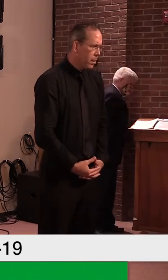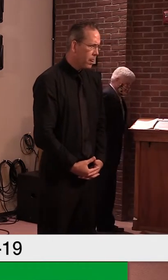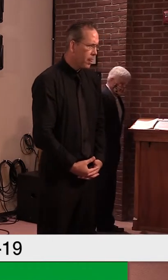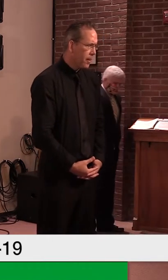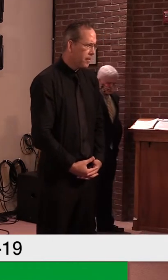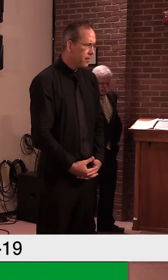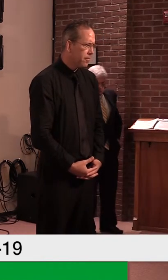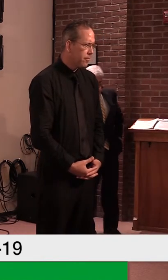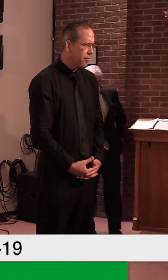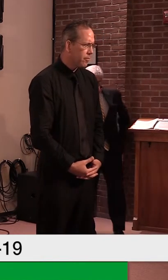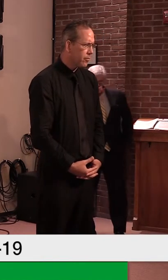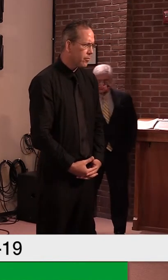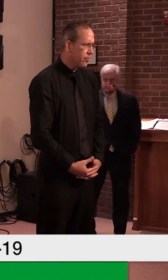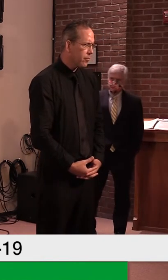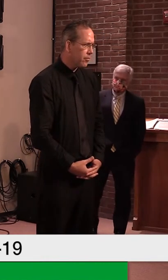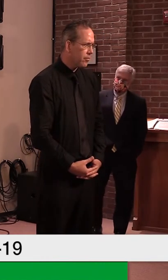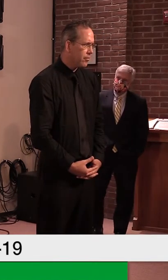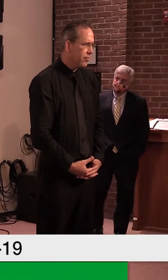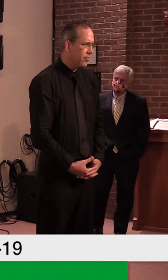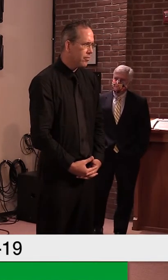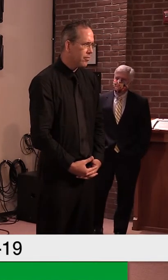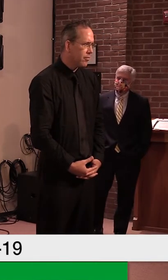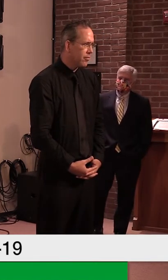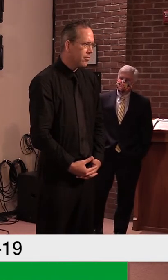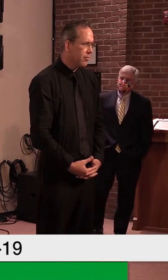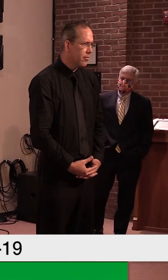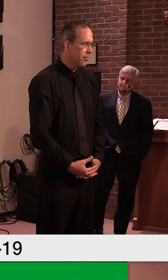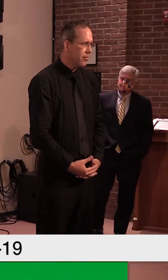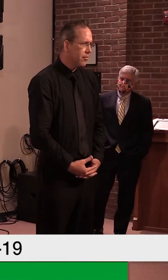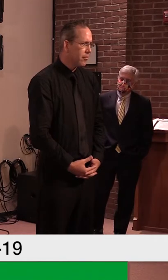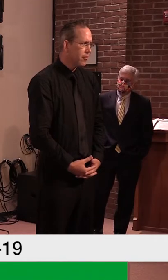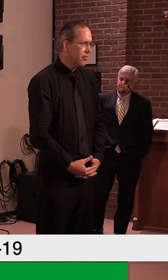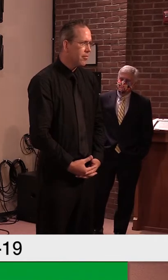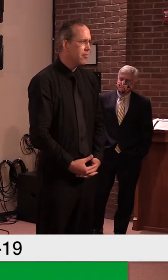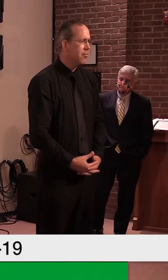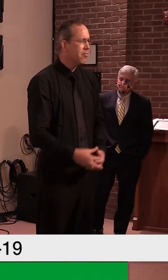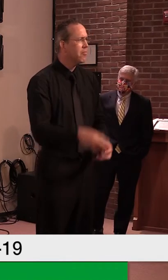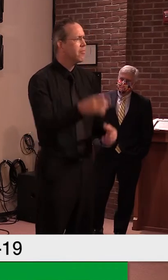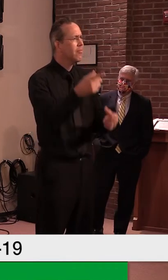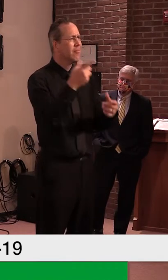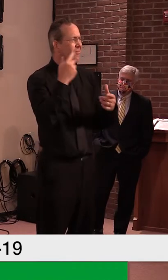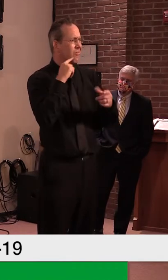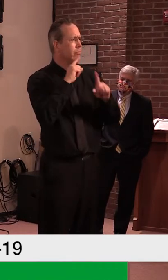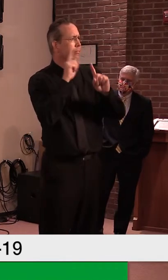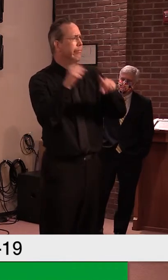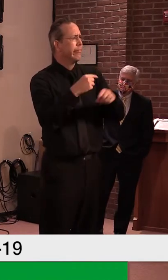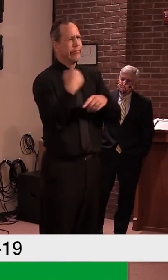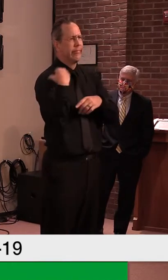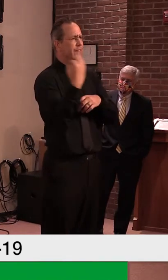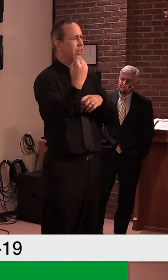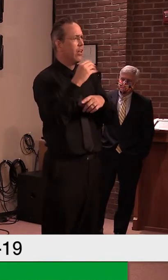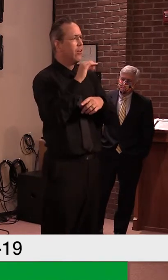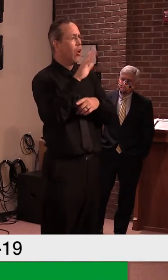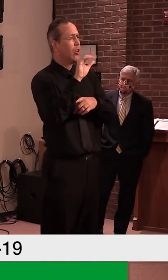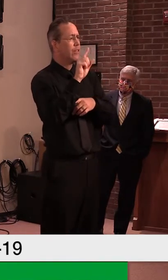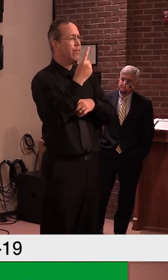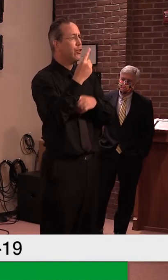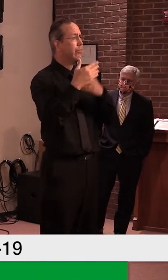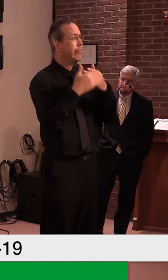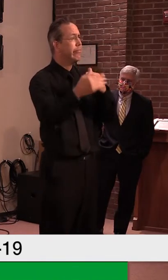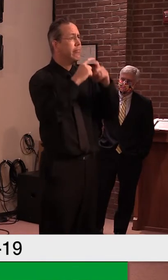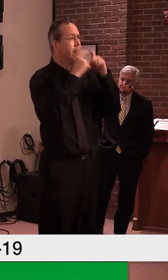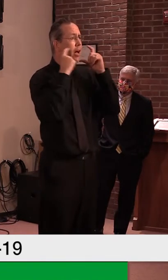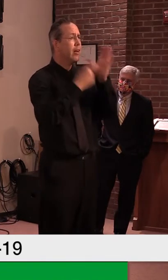masks, and we're hearing, uh, some towns still have not seen those, the facial safety masks, uh,